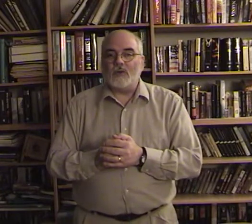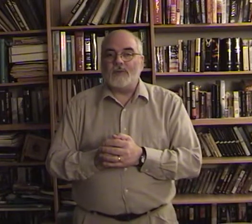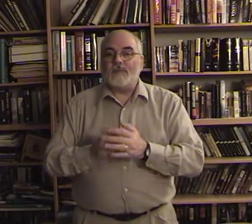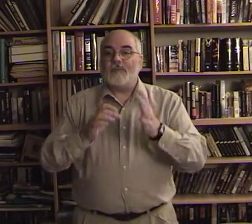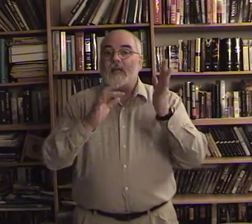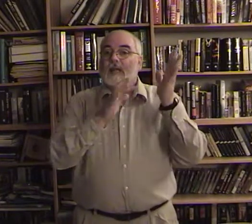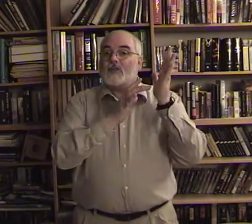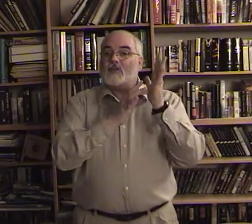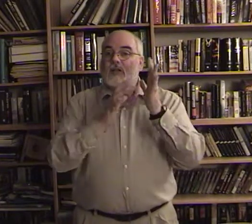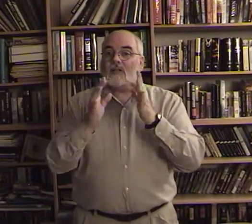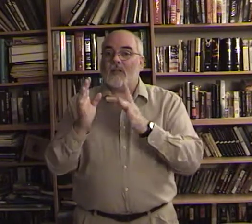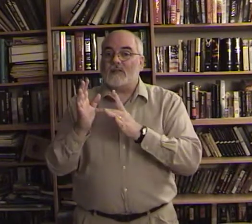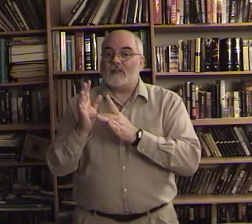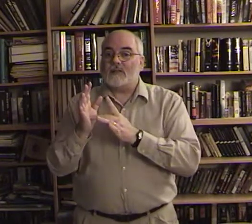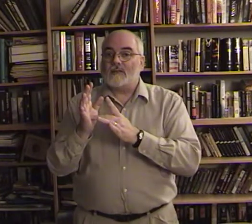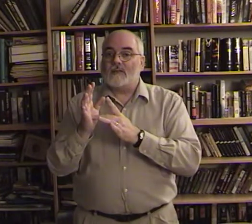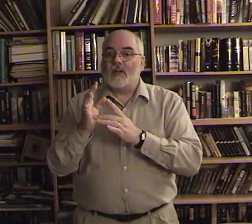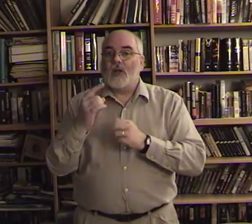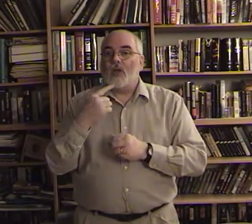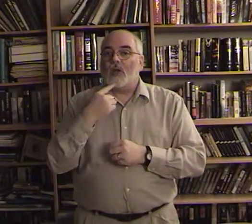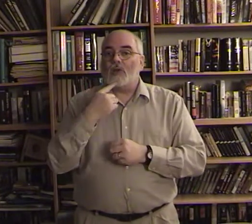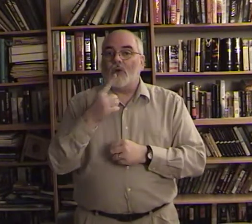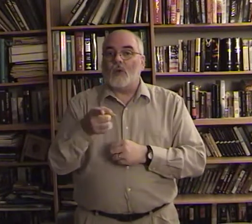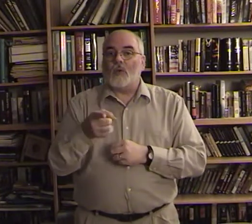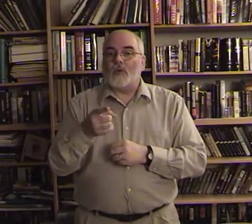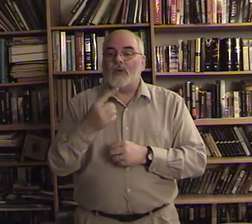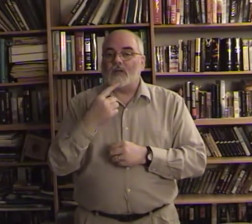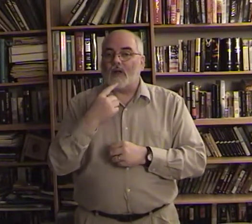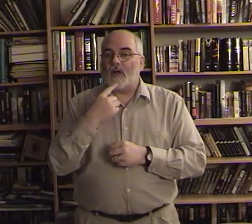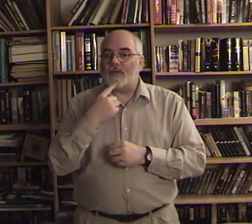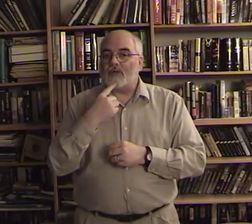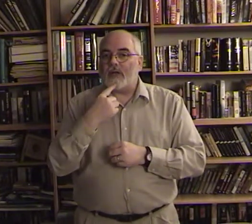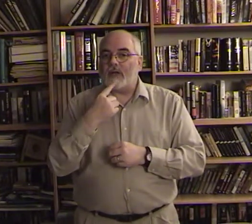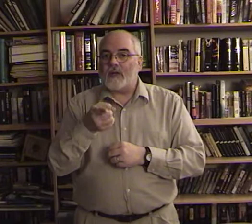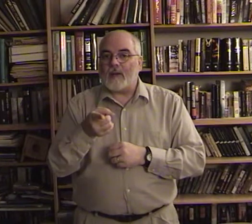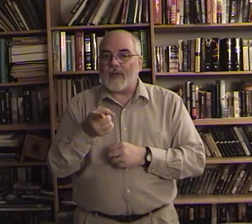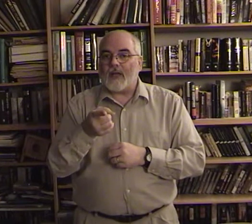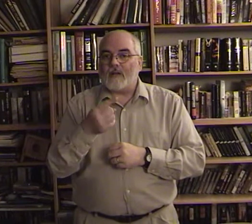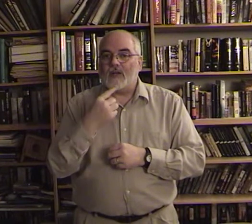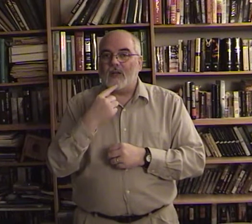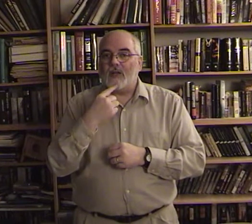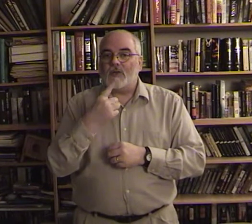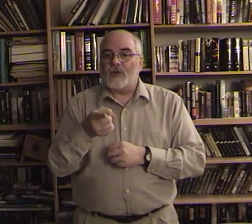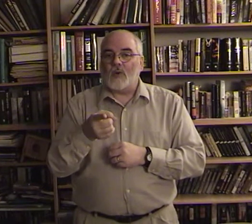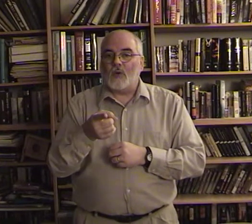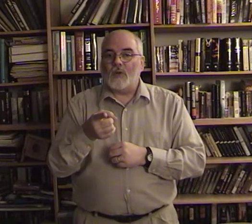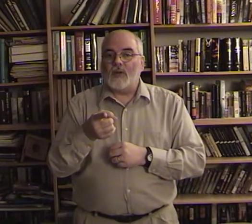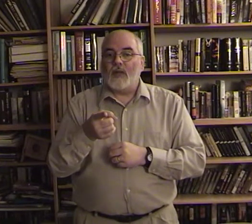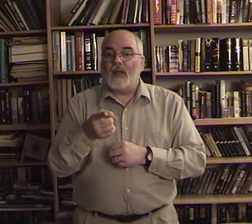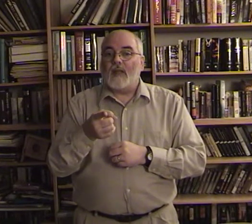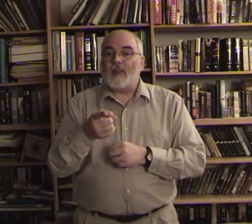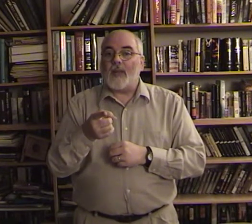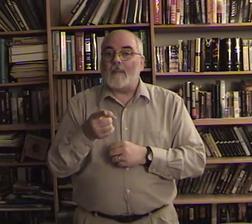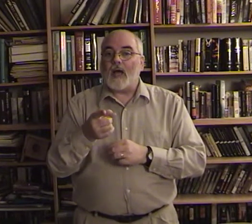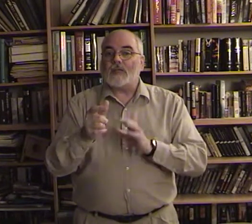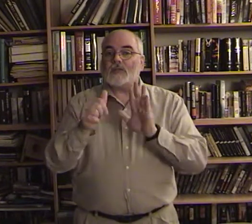jesus told off the chin coming out told the apostles